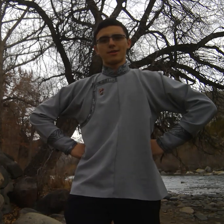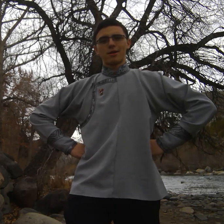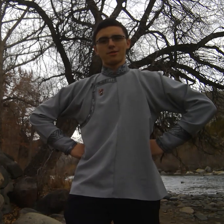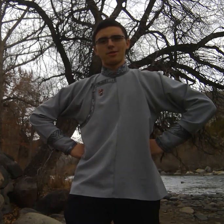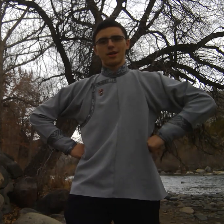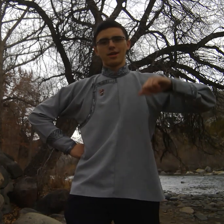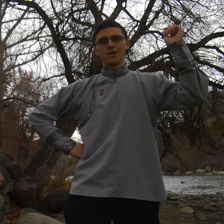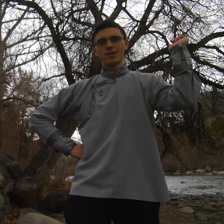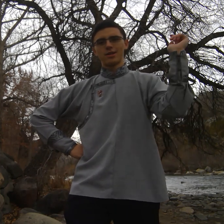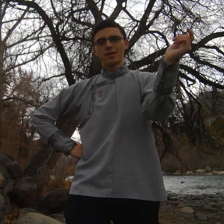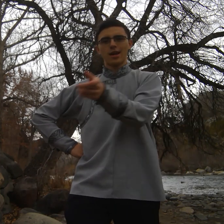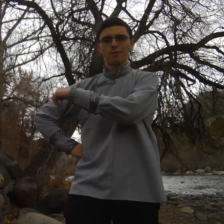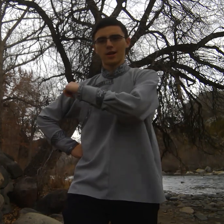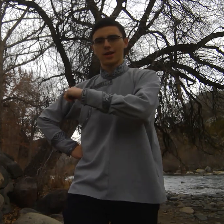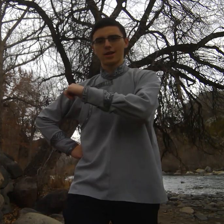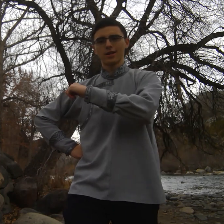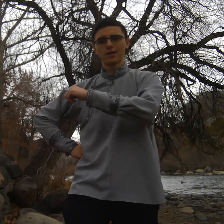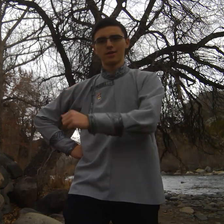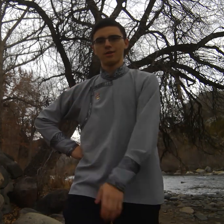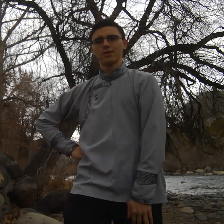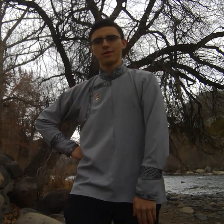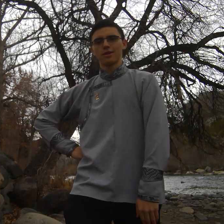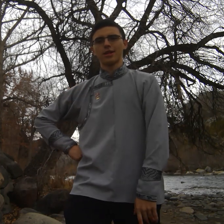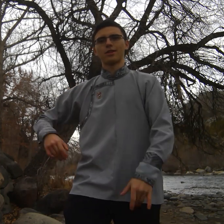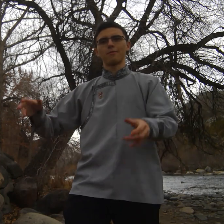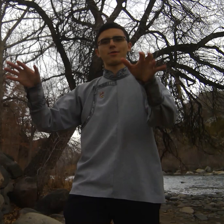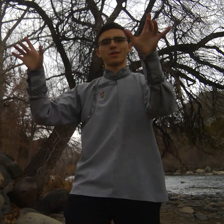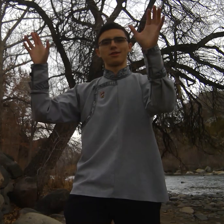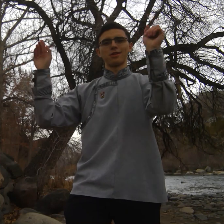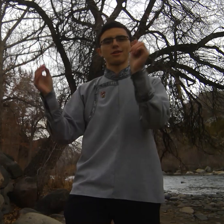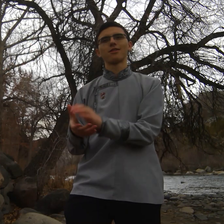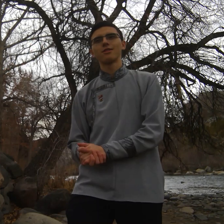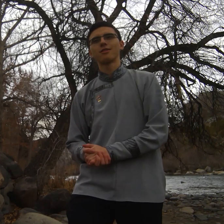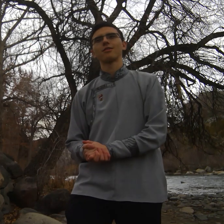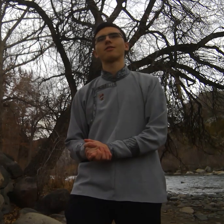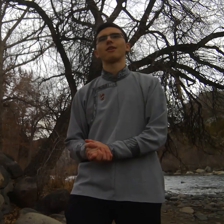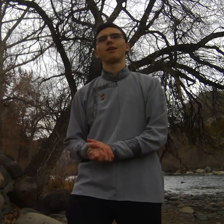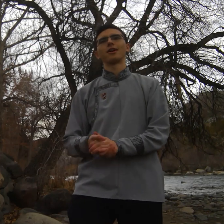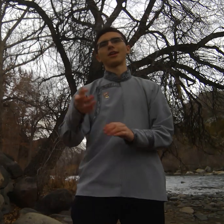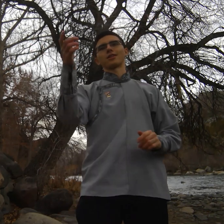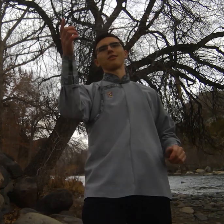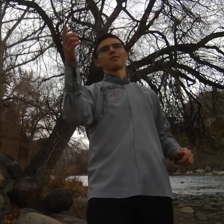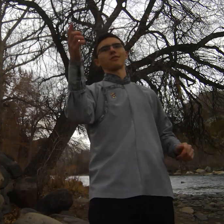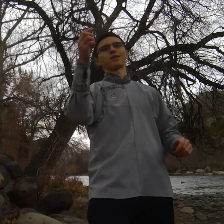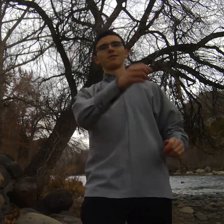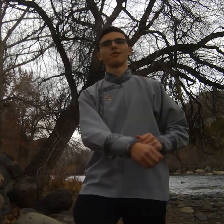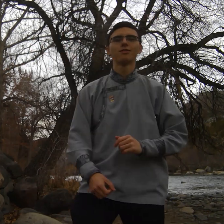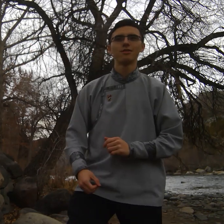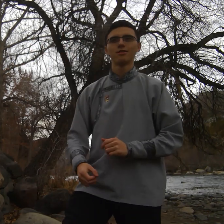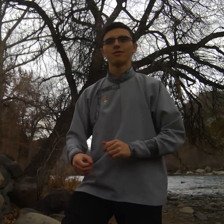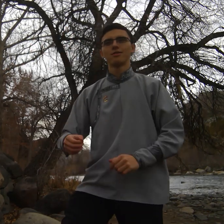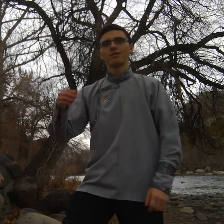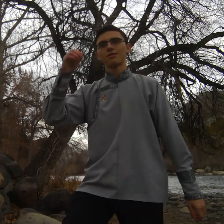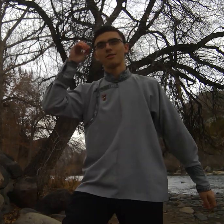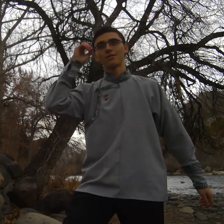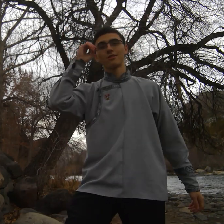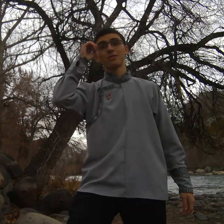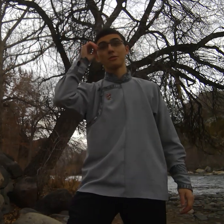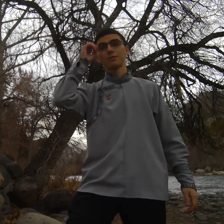to Mongolia in a week let there be questions all right yes all right if I was interested